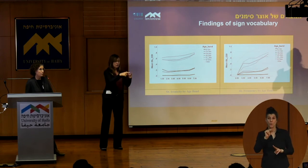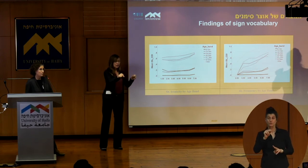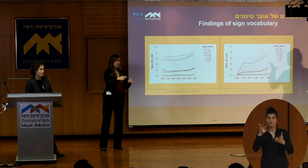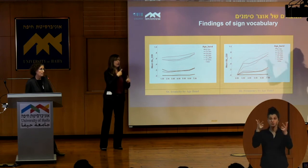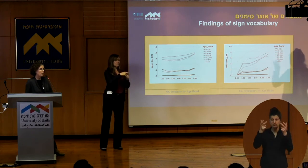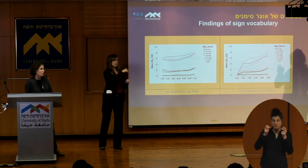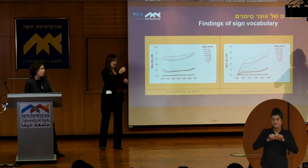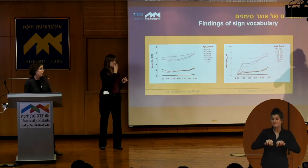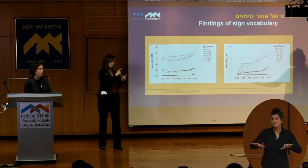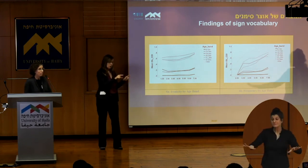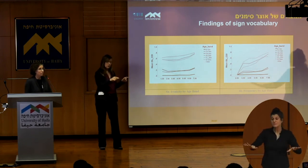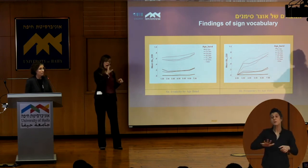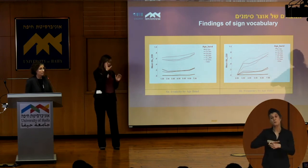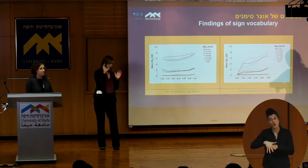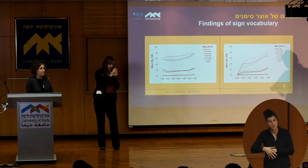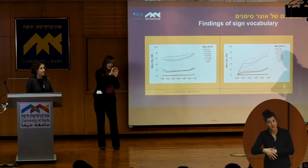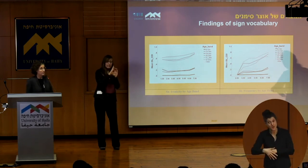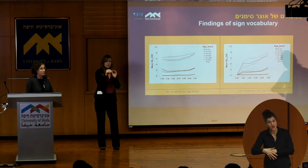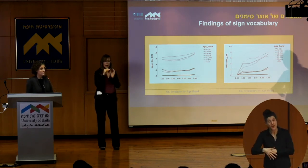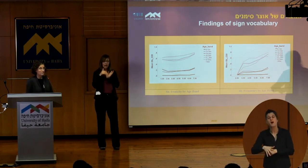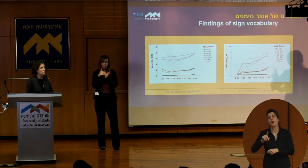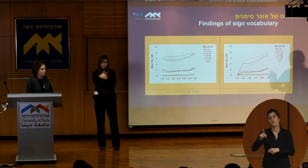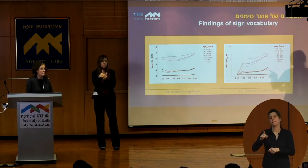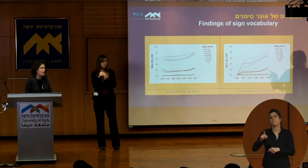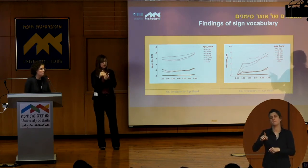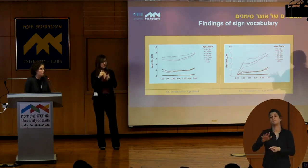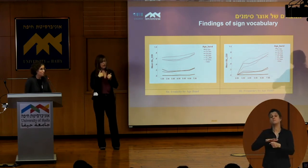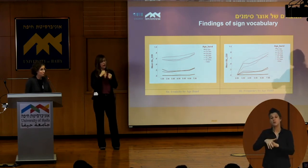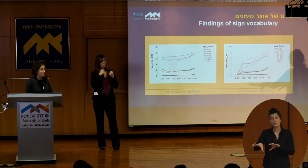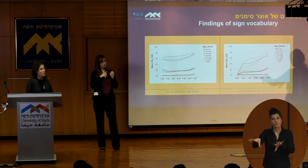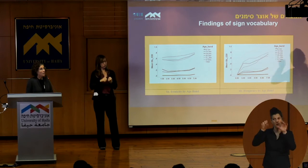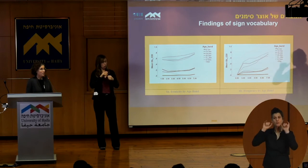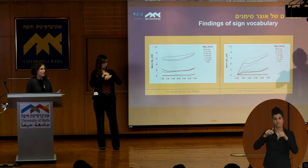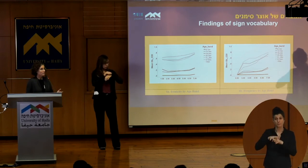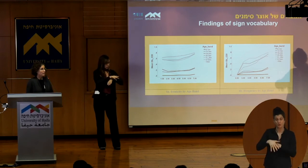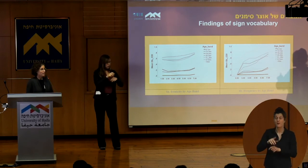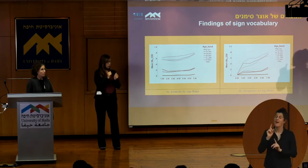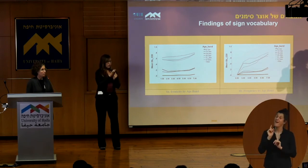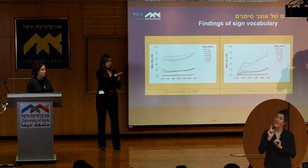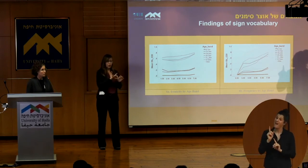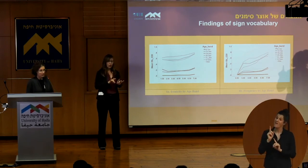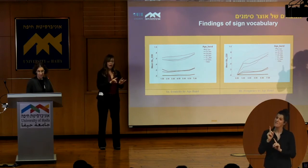frequency play a role in acquisition, but in a complex way.